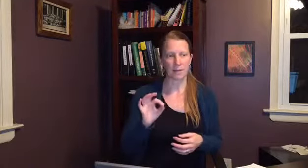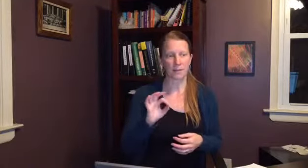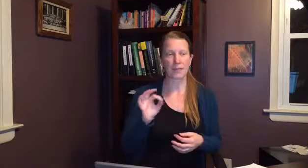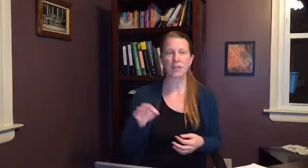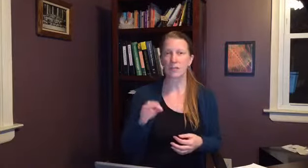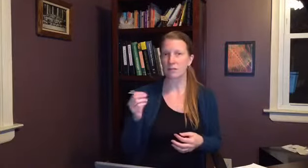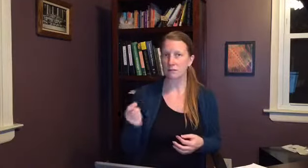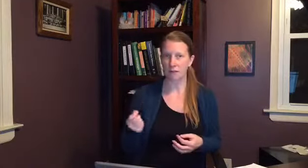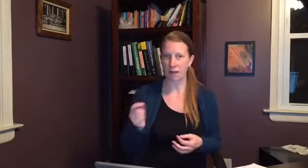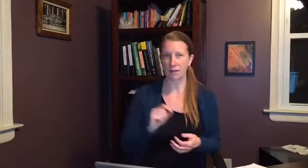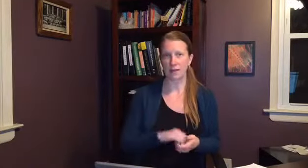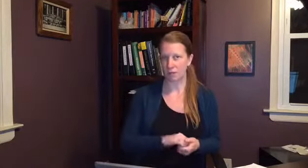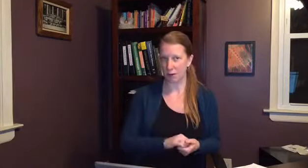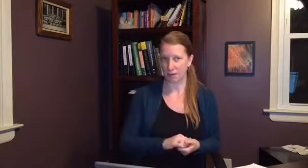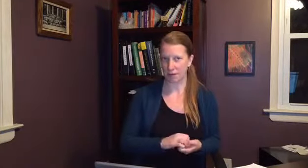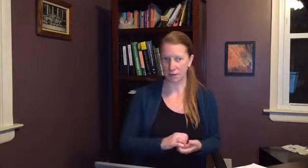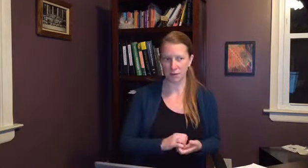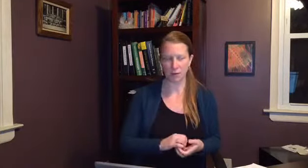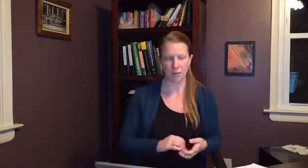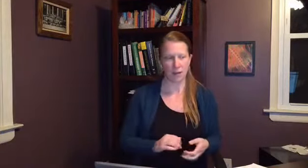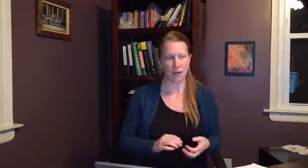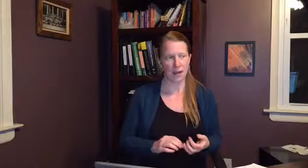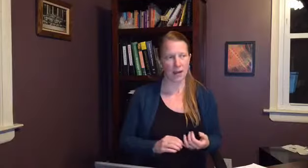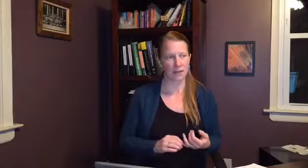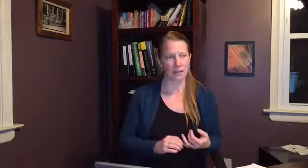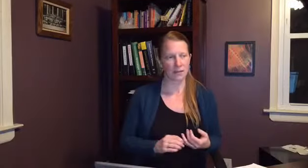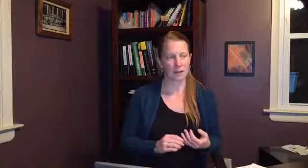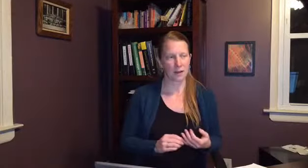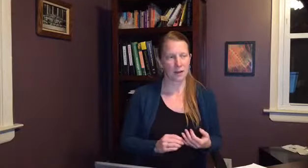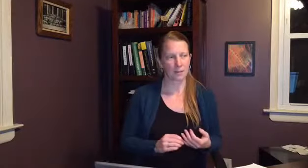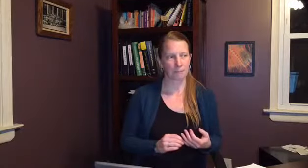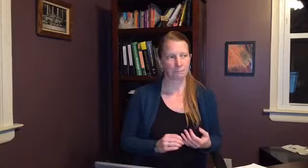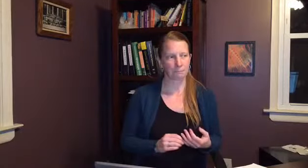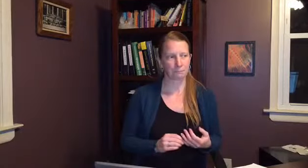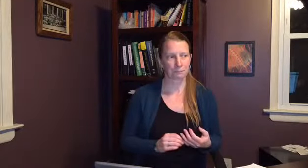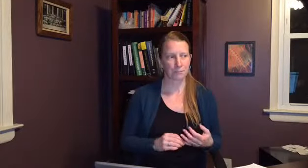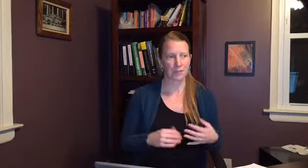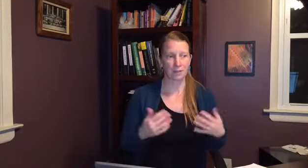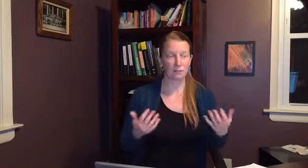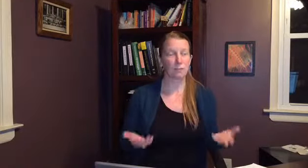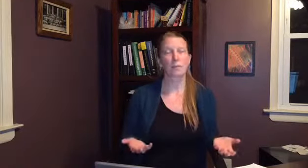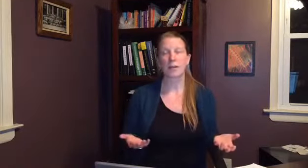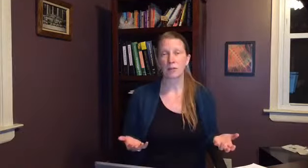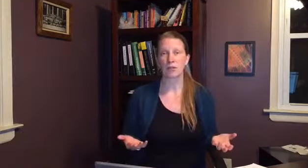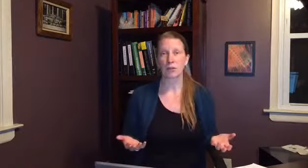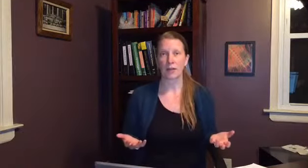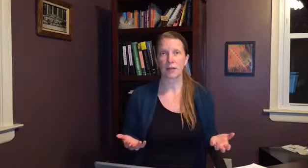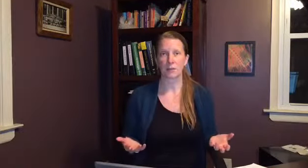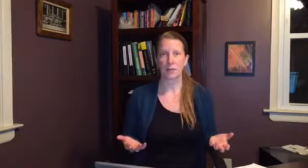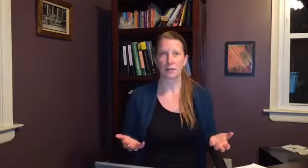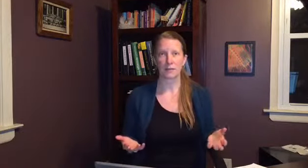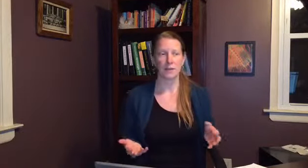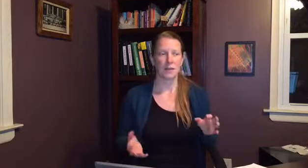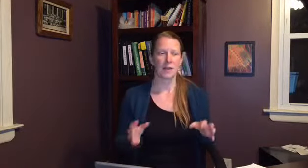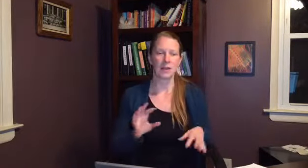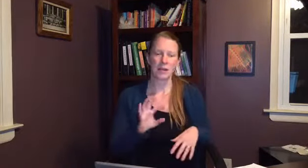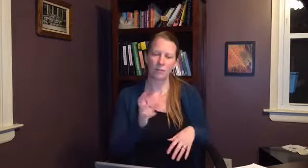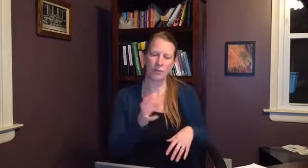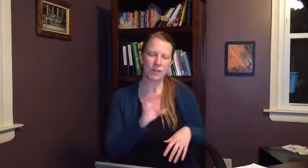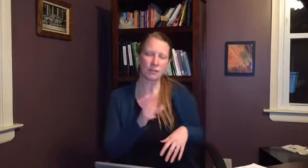lesions on his private parts and um it pretty much looked like herpes he it was a little